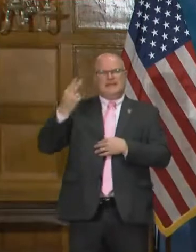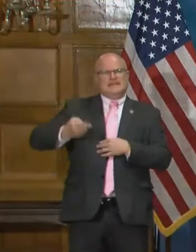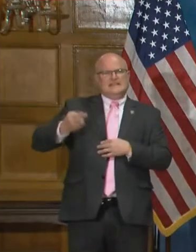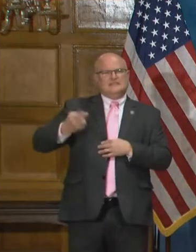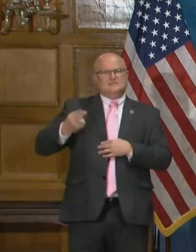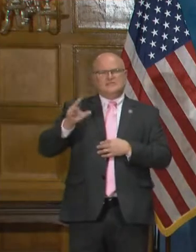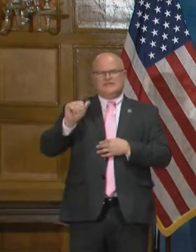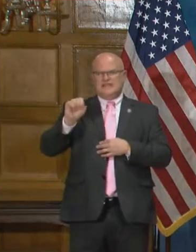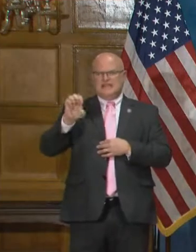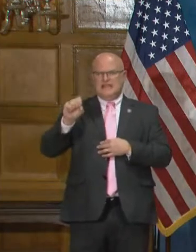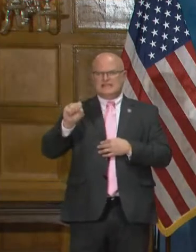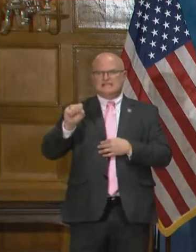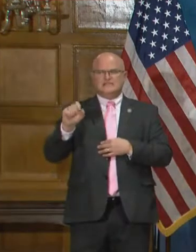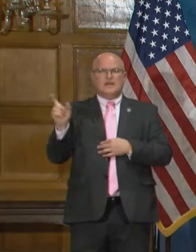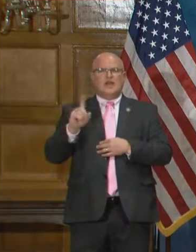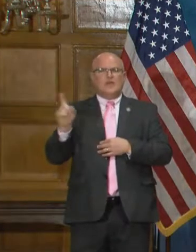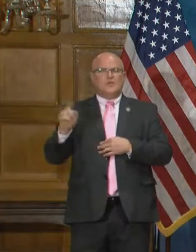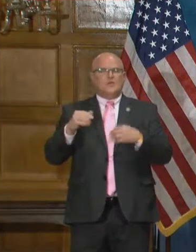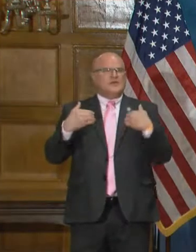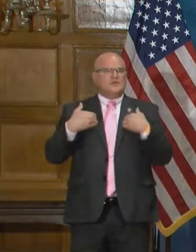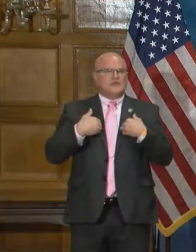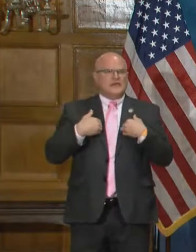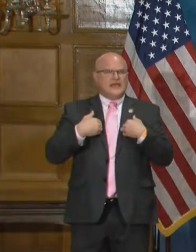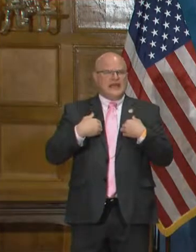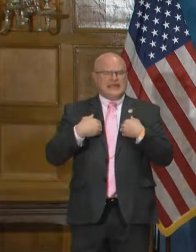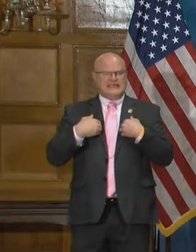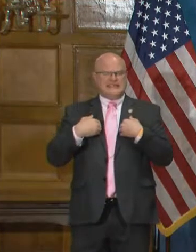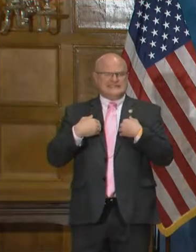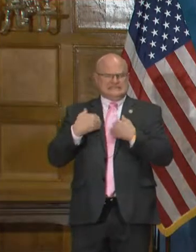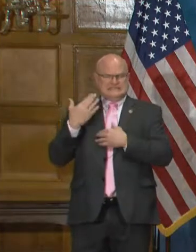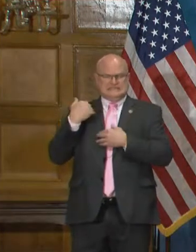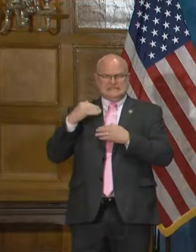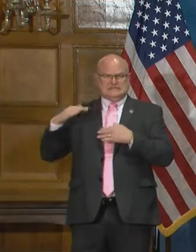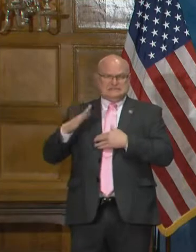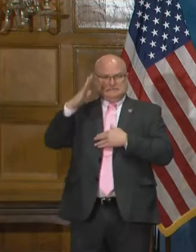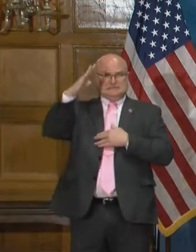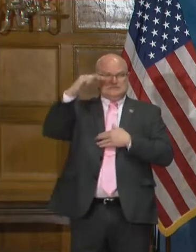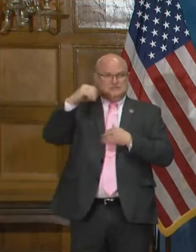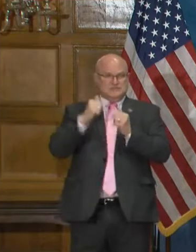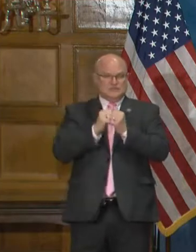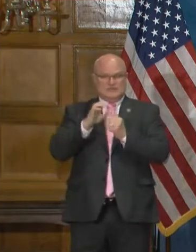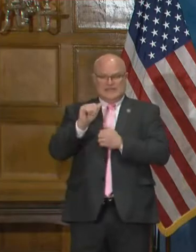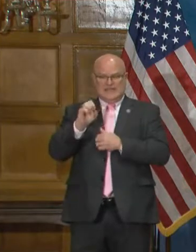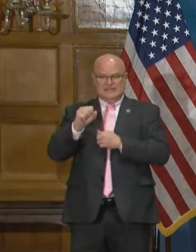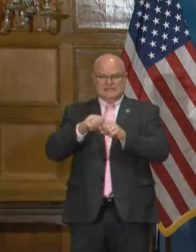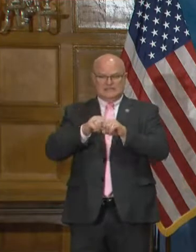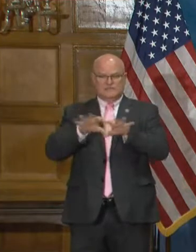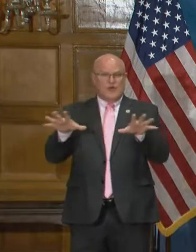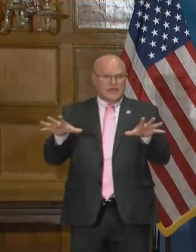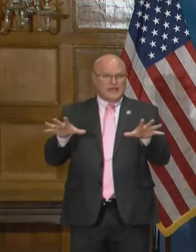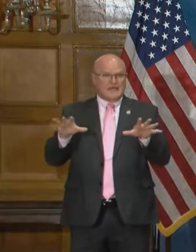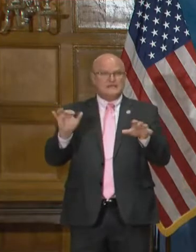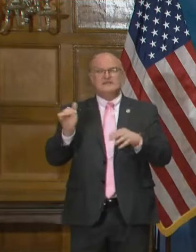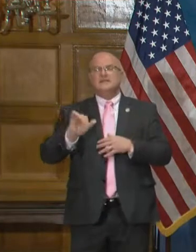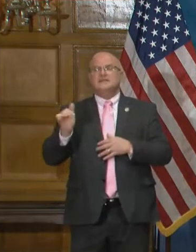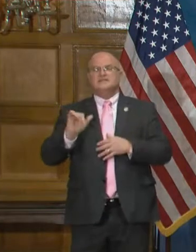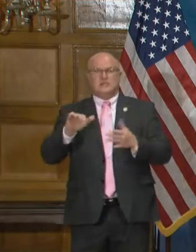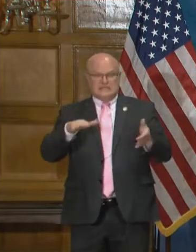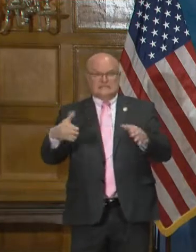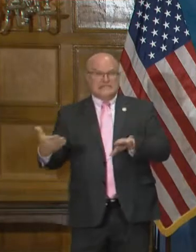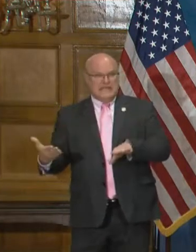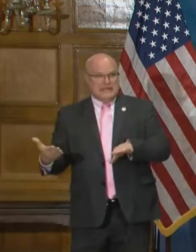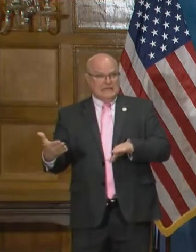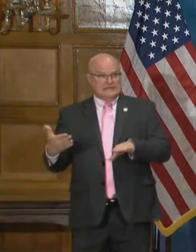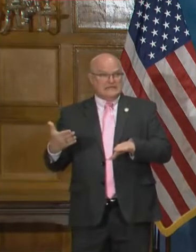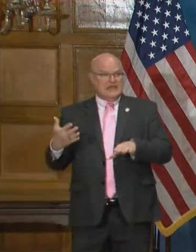history of our cases and where we had early spikes in cases, breakouts, as well as deaths.